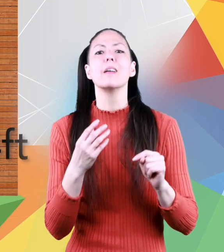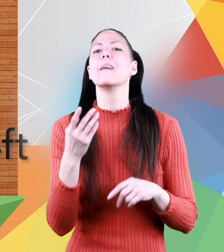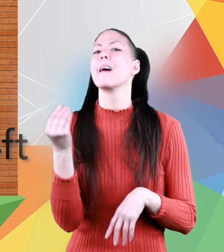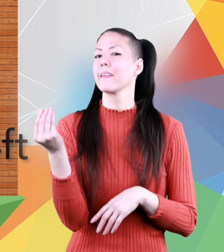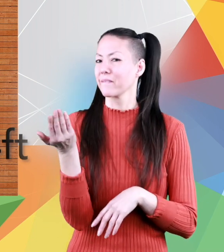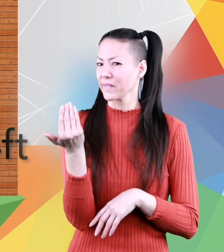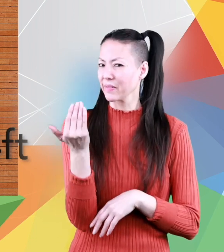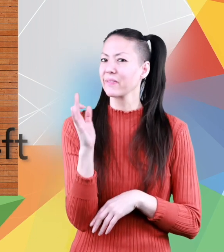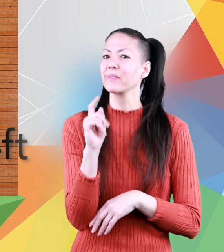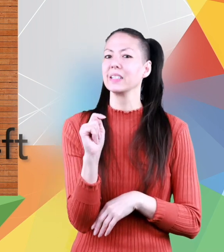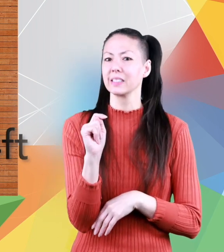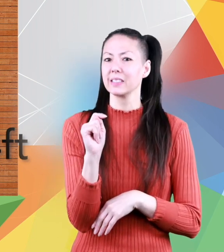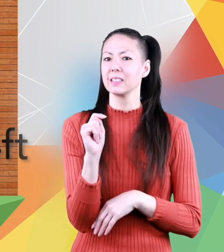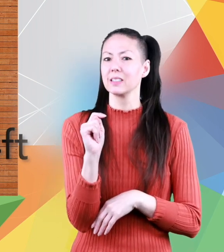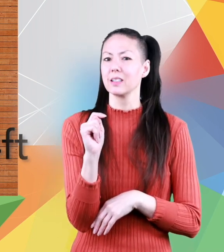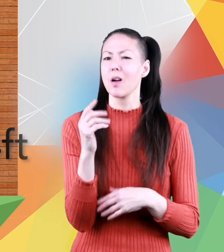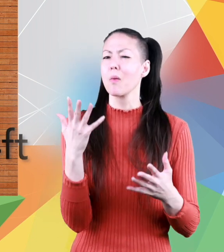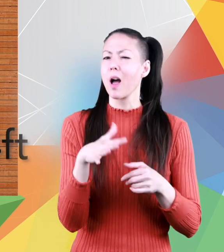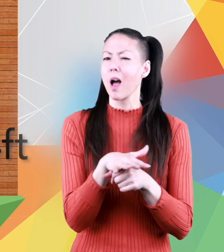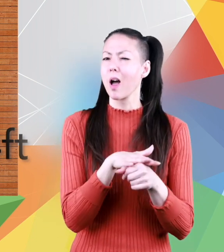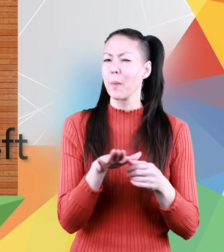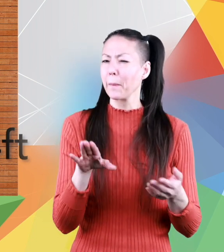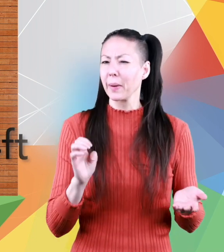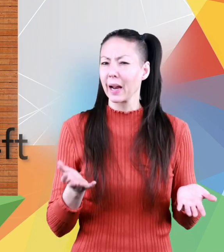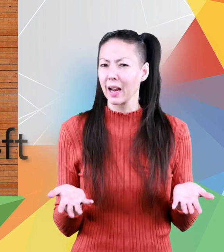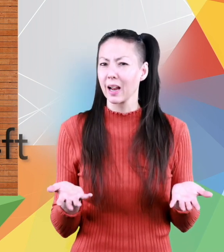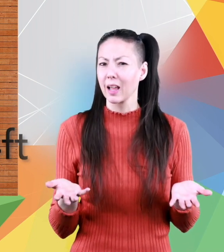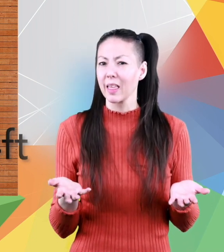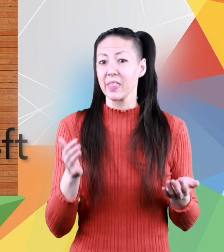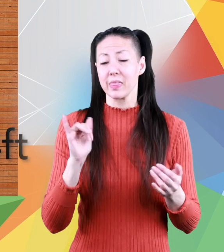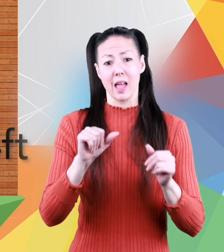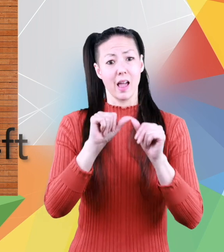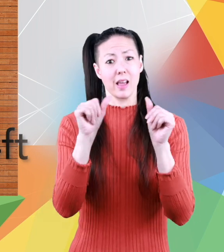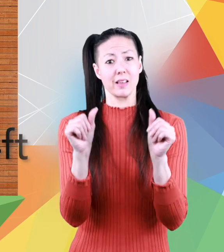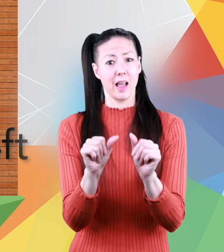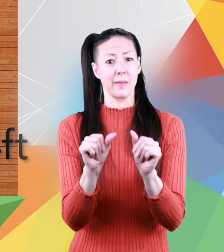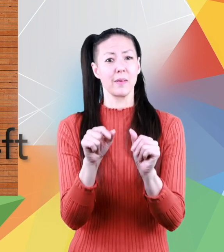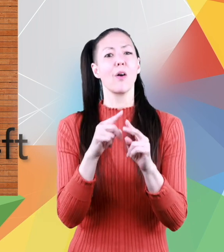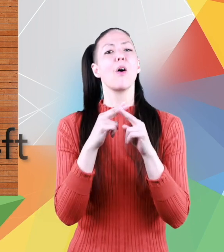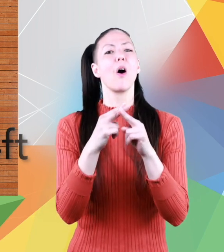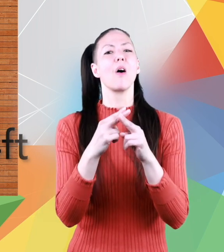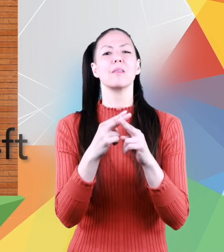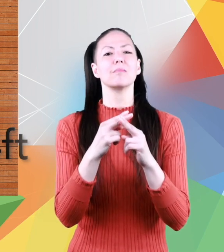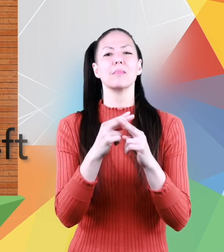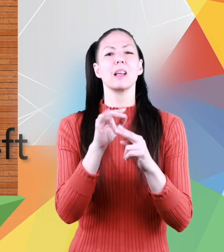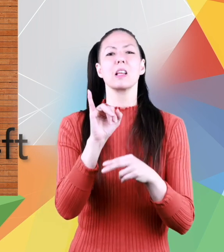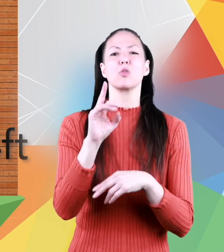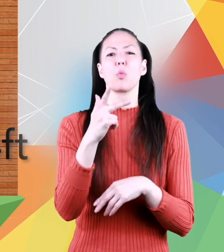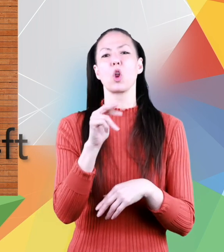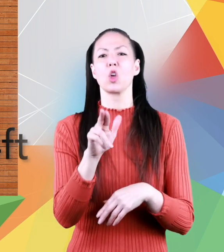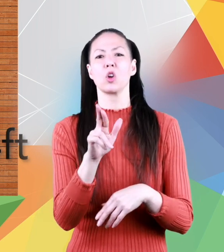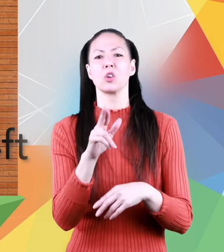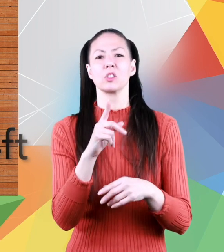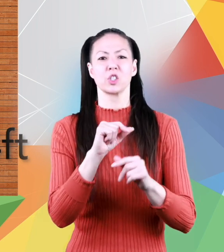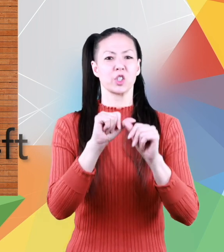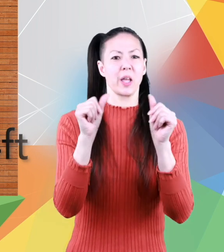15 feet what would the area be this kind of shape is called an irregular shape in general